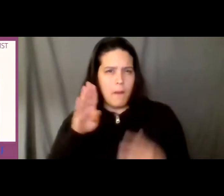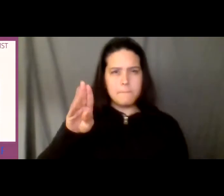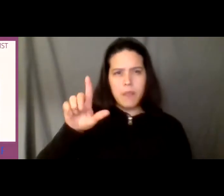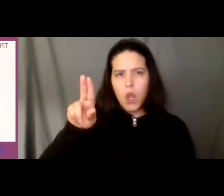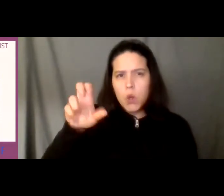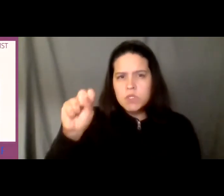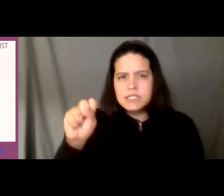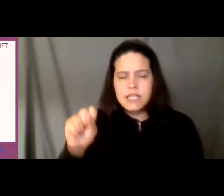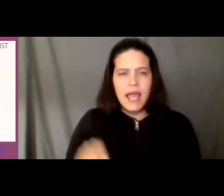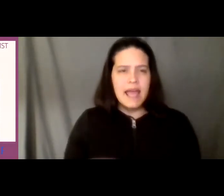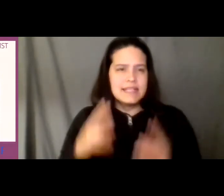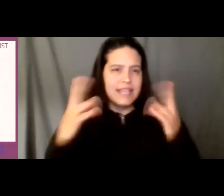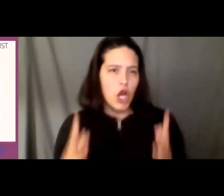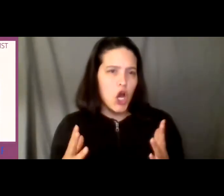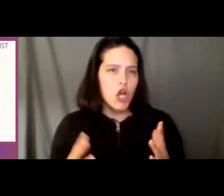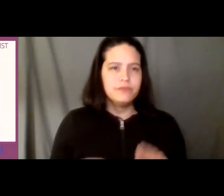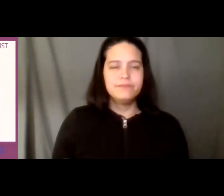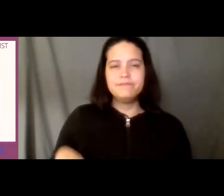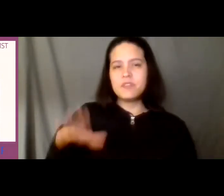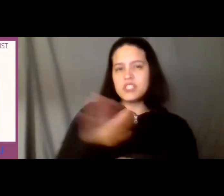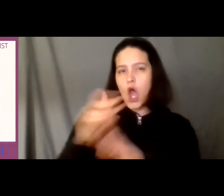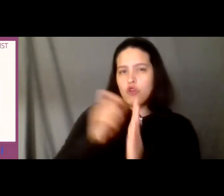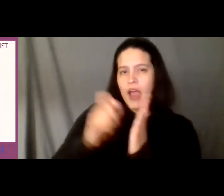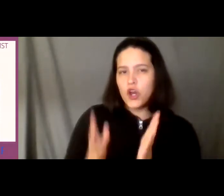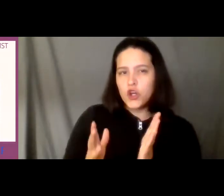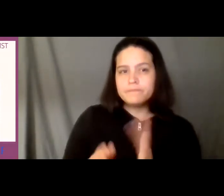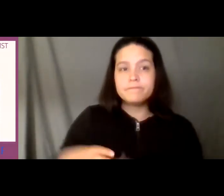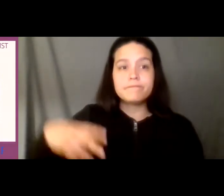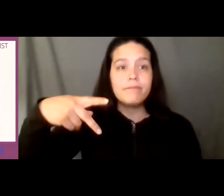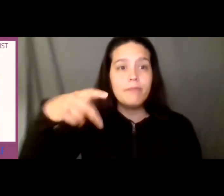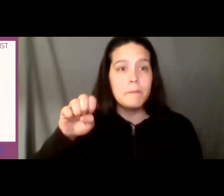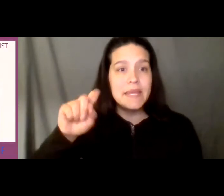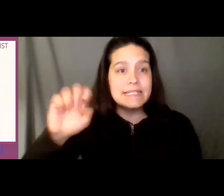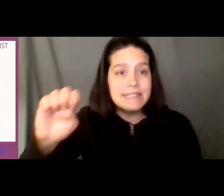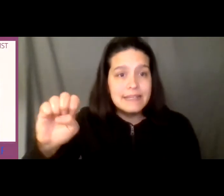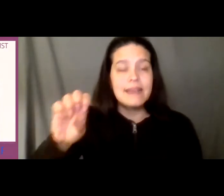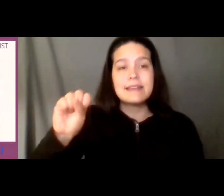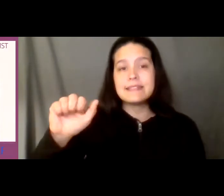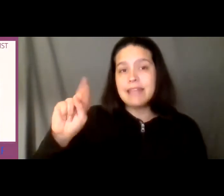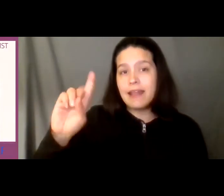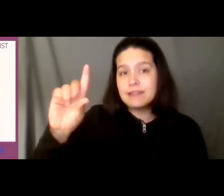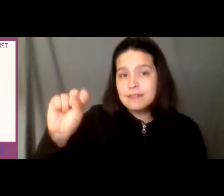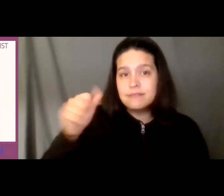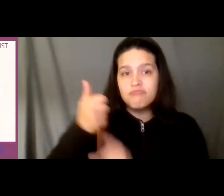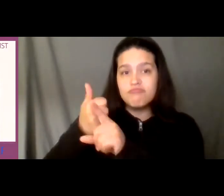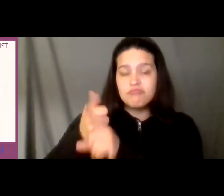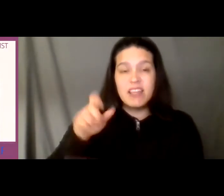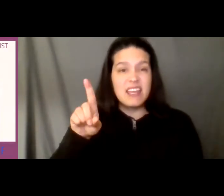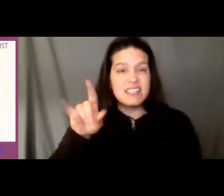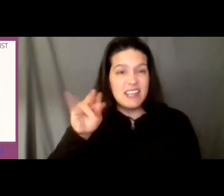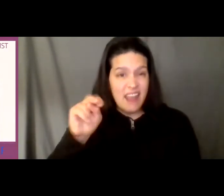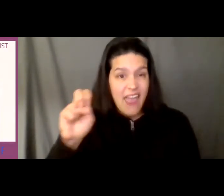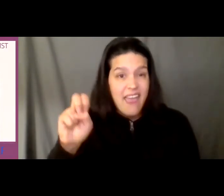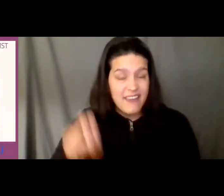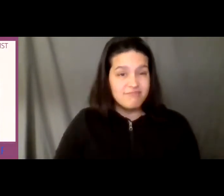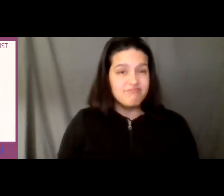pete sands who's dinay he's going to be coming and sharing in the concert series uh at